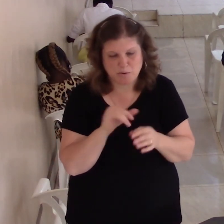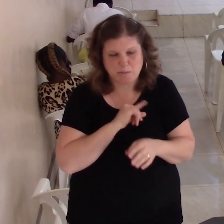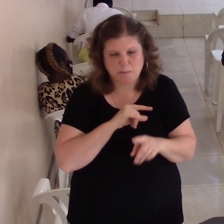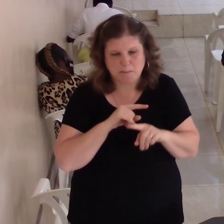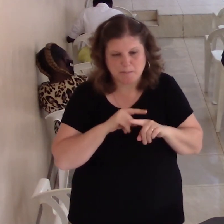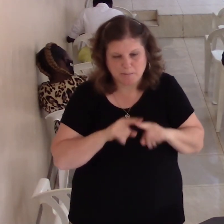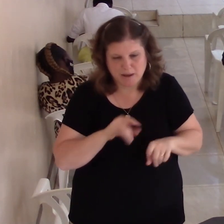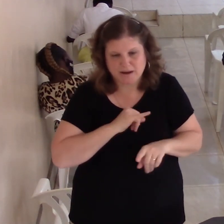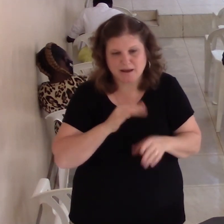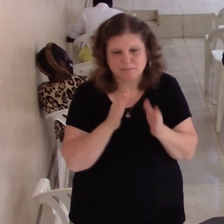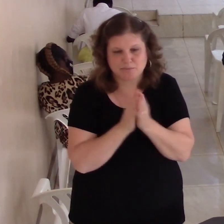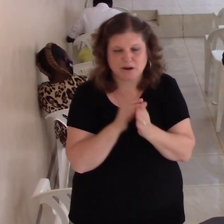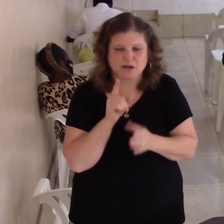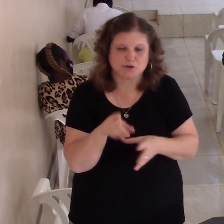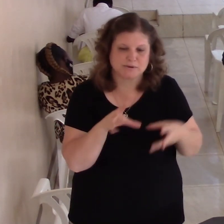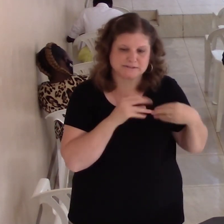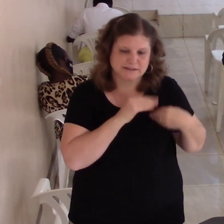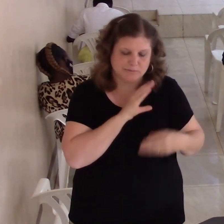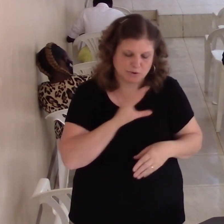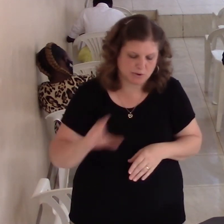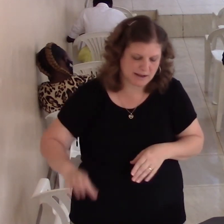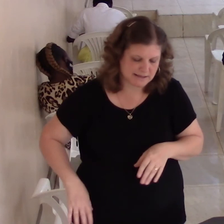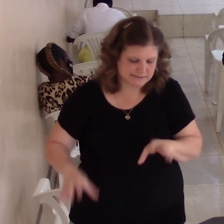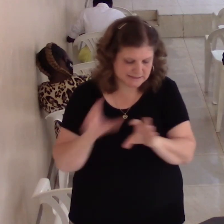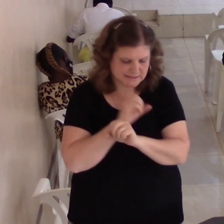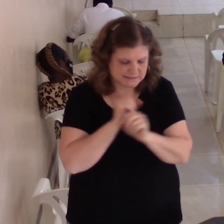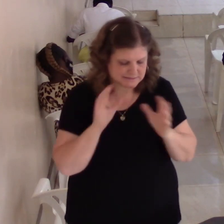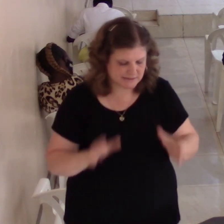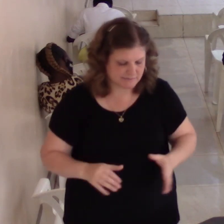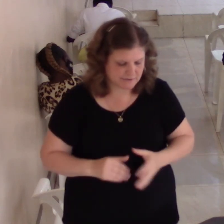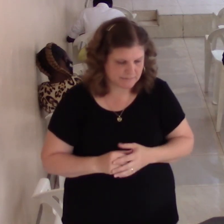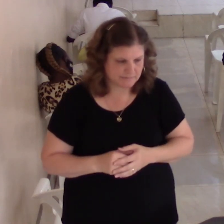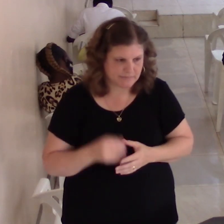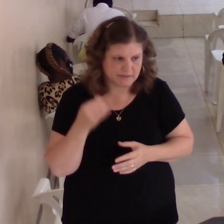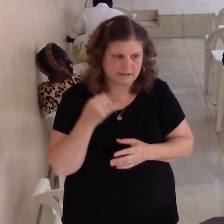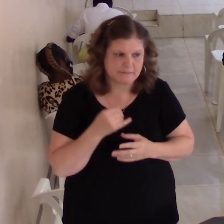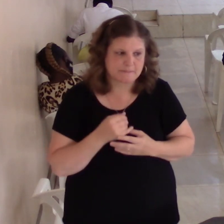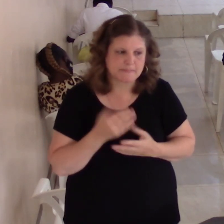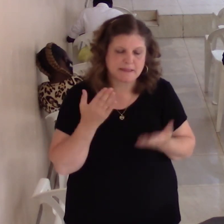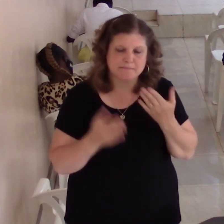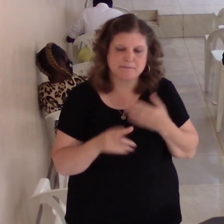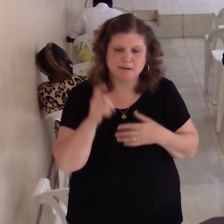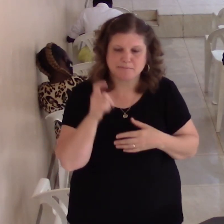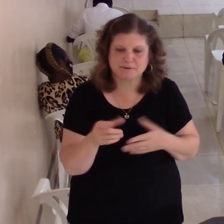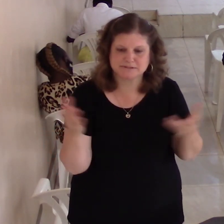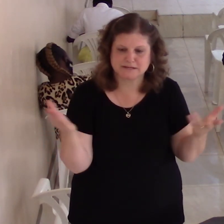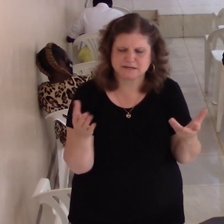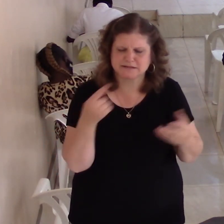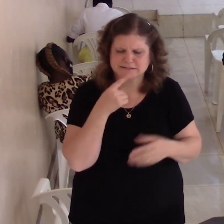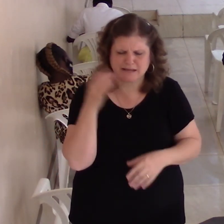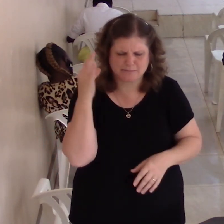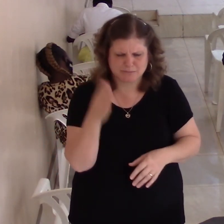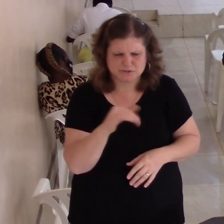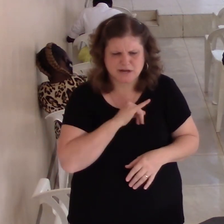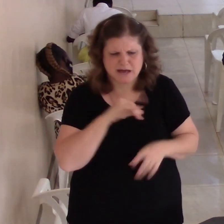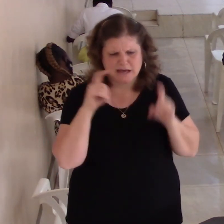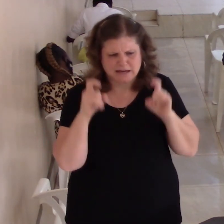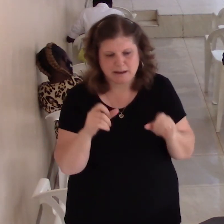Christ in your Savior sit on the wall just raise your hand right may there someone here says pastor I didn't get baptized that's you